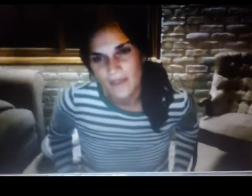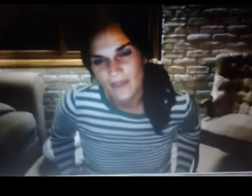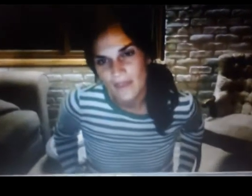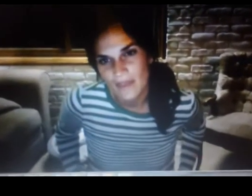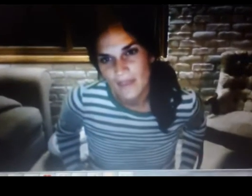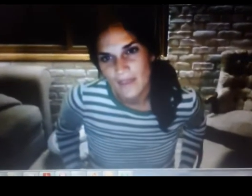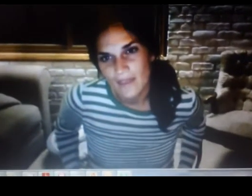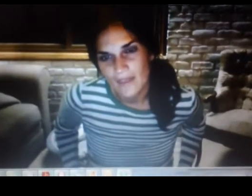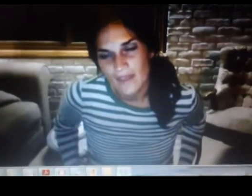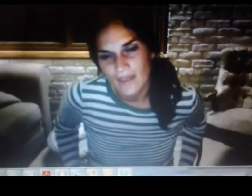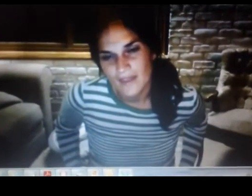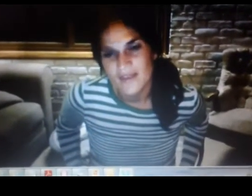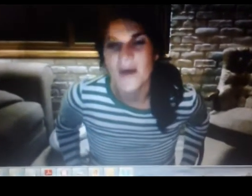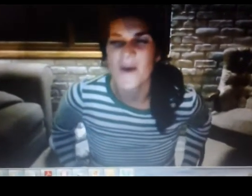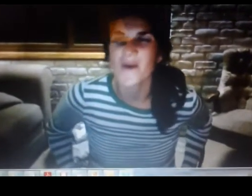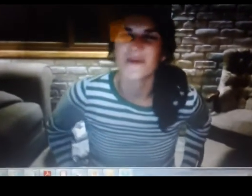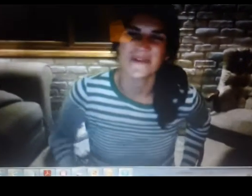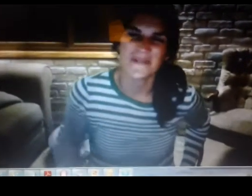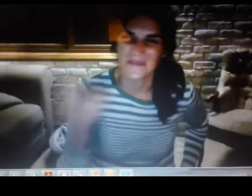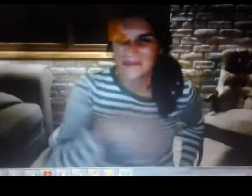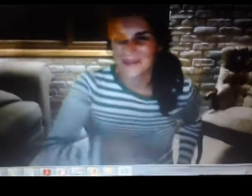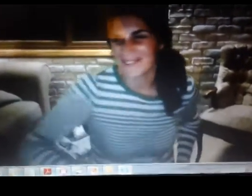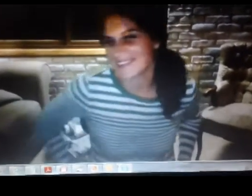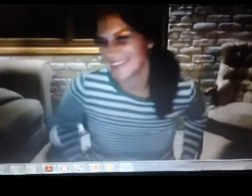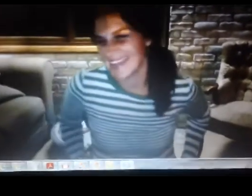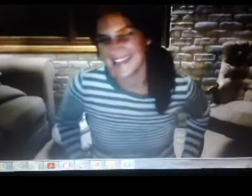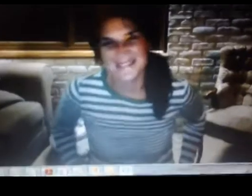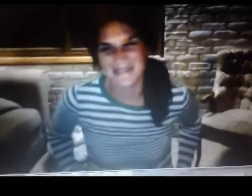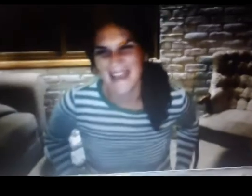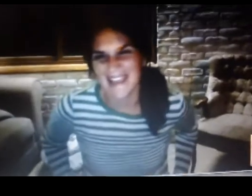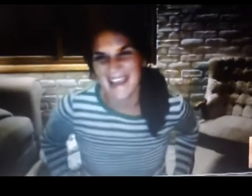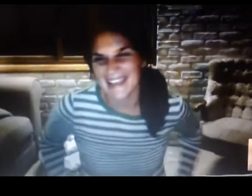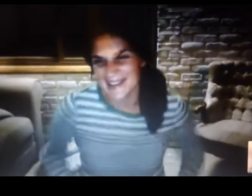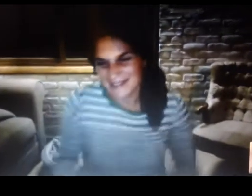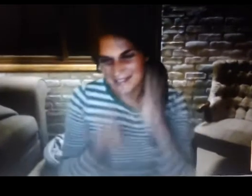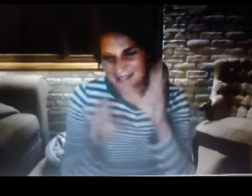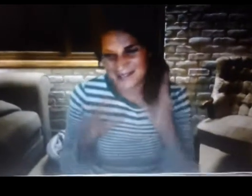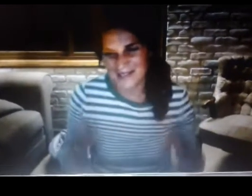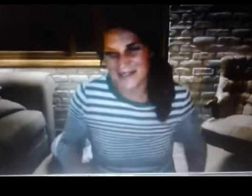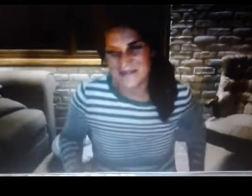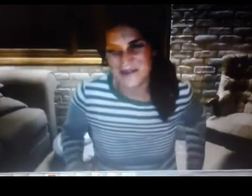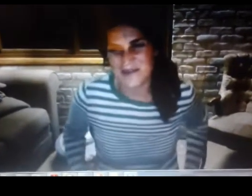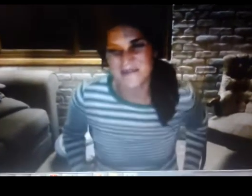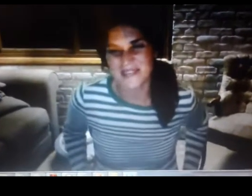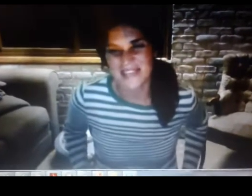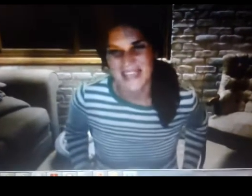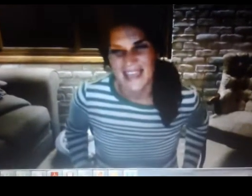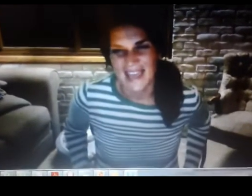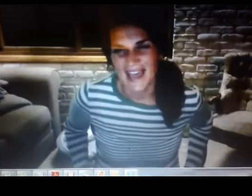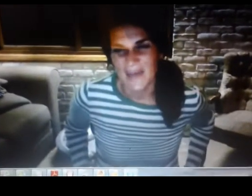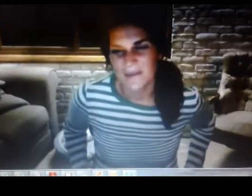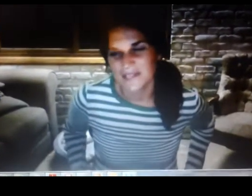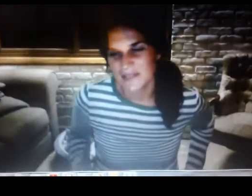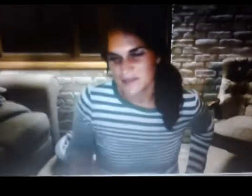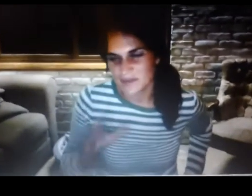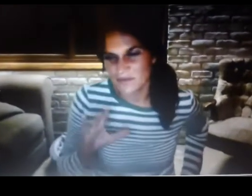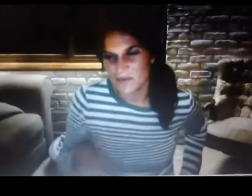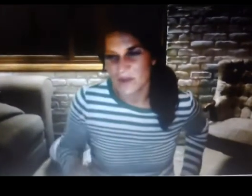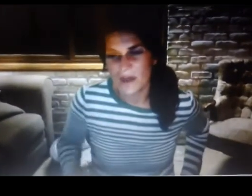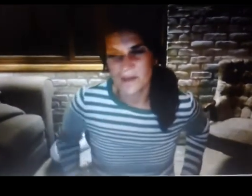no don't worry about that it's fine i get i'm just gonna do that for them and i'll put together a little photo album for them